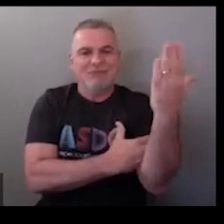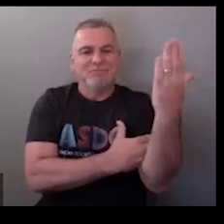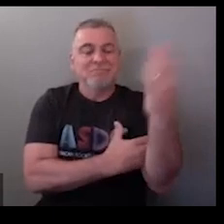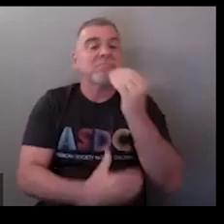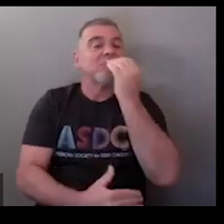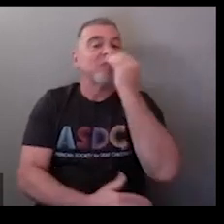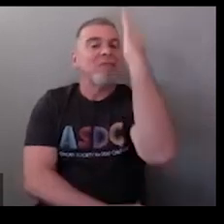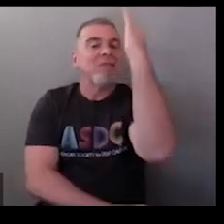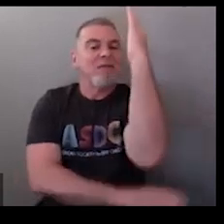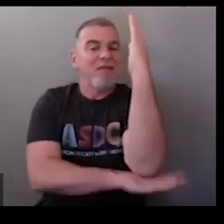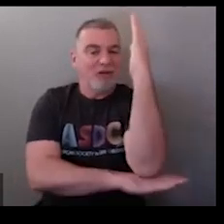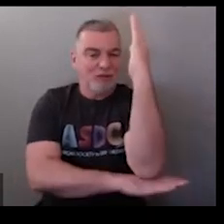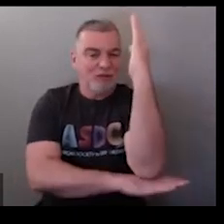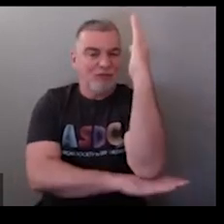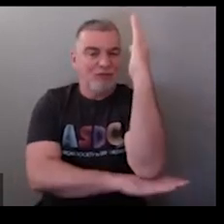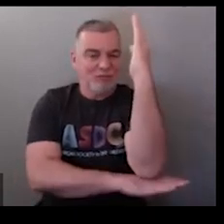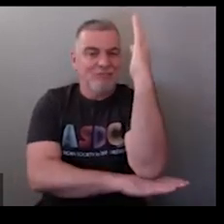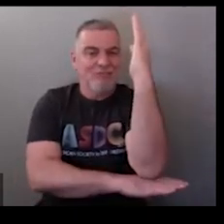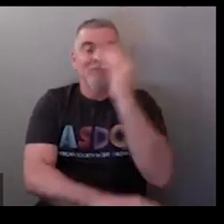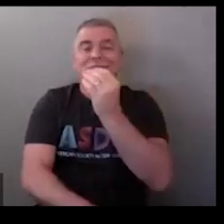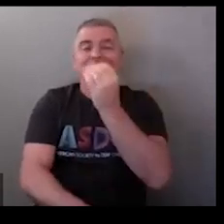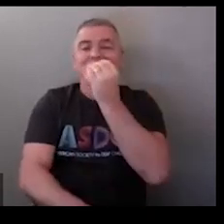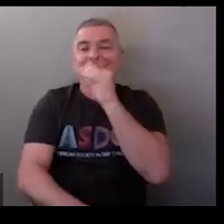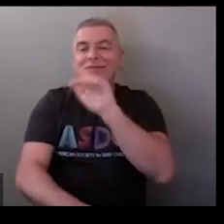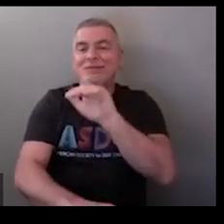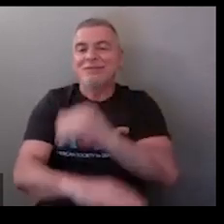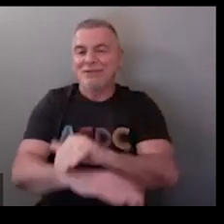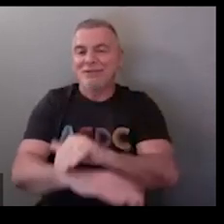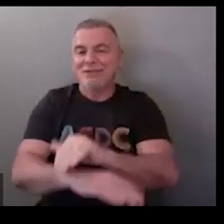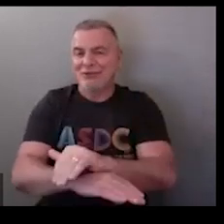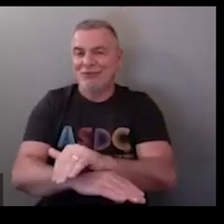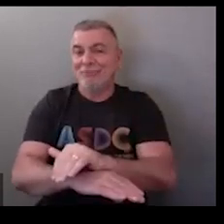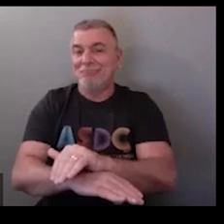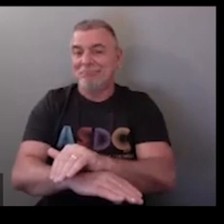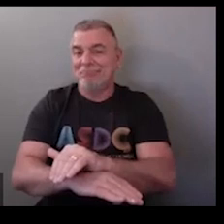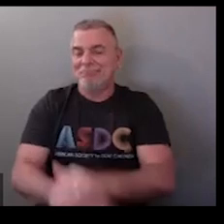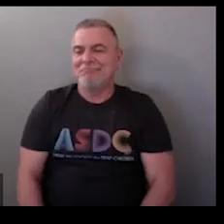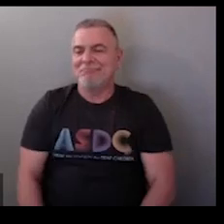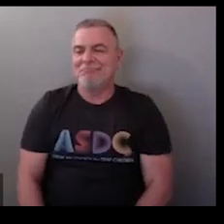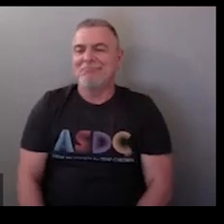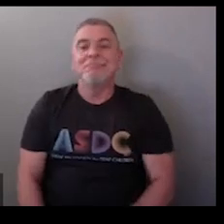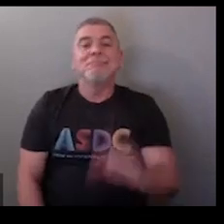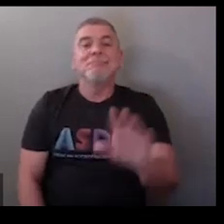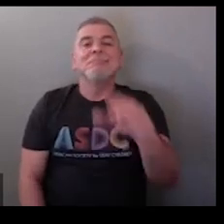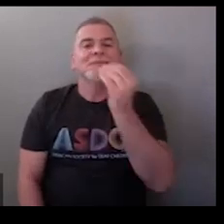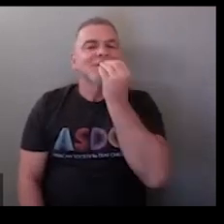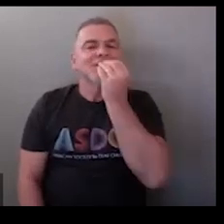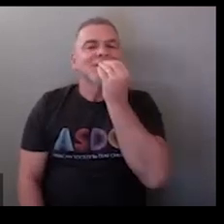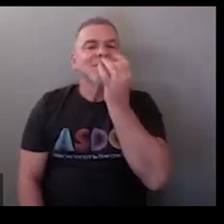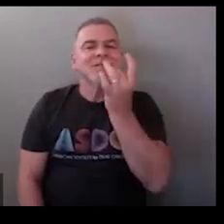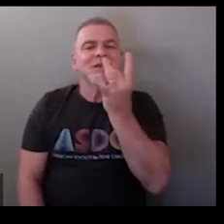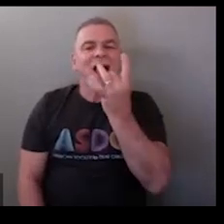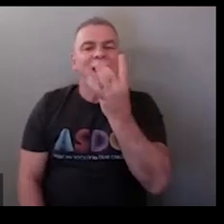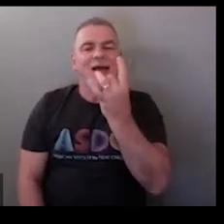sign of eat and morning lunch is a compound sign of eat and noon and then dinner is a compound sign of eat